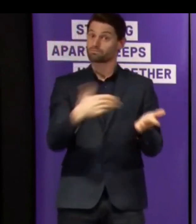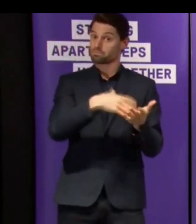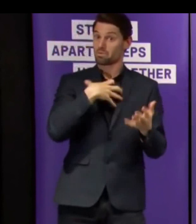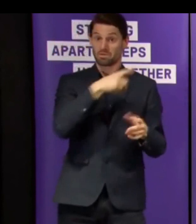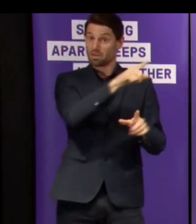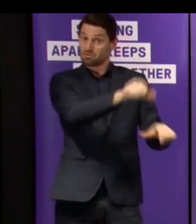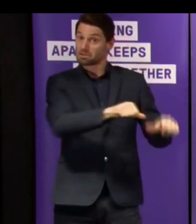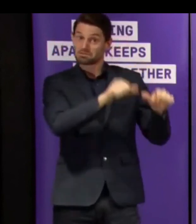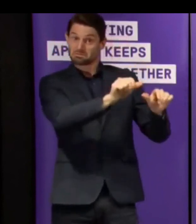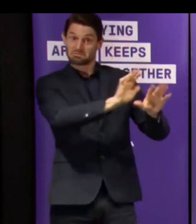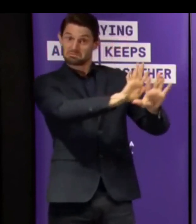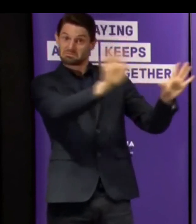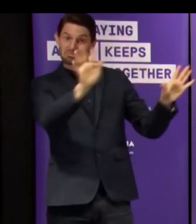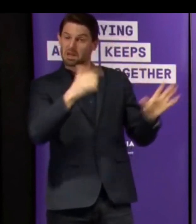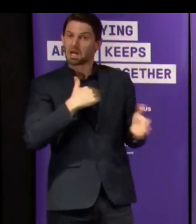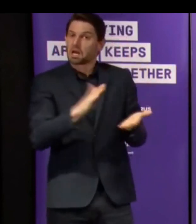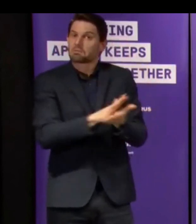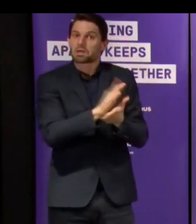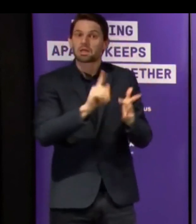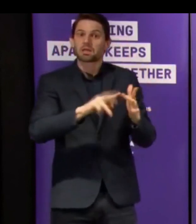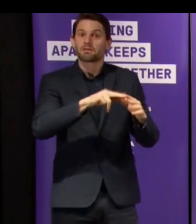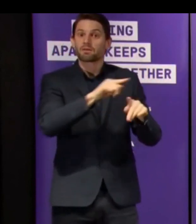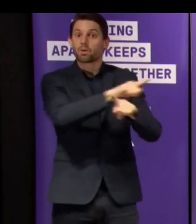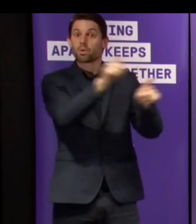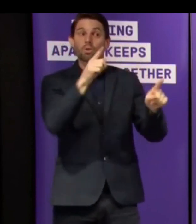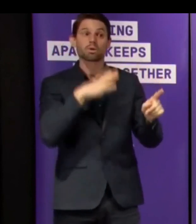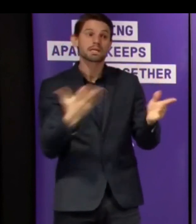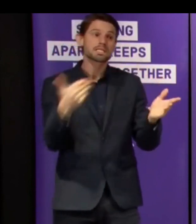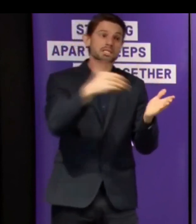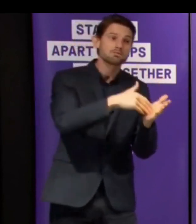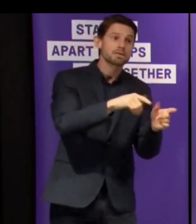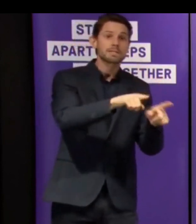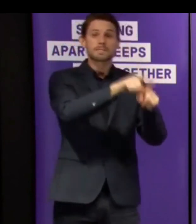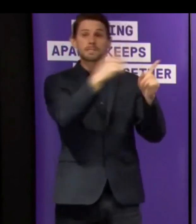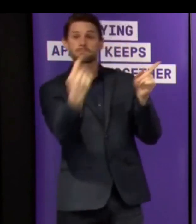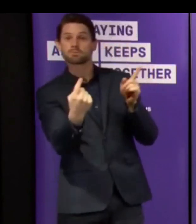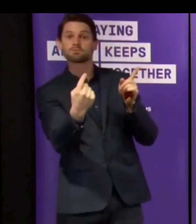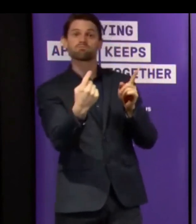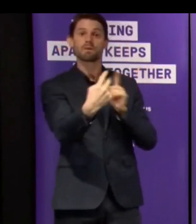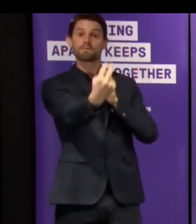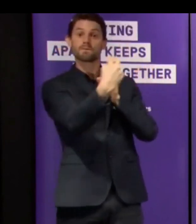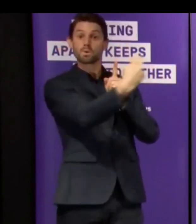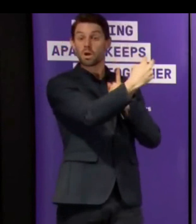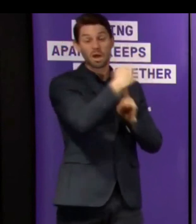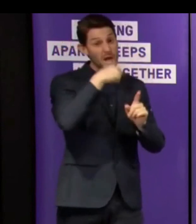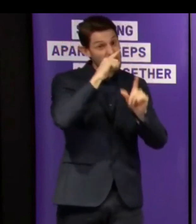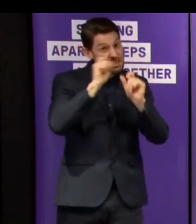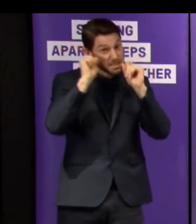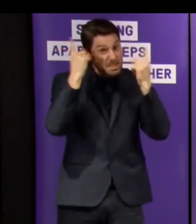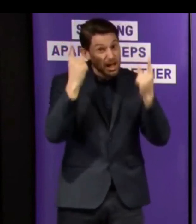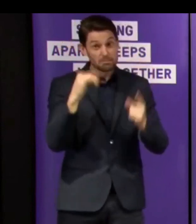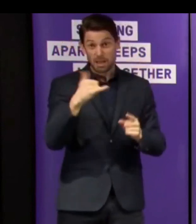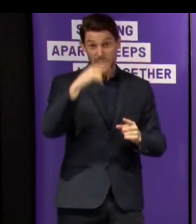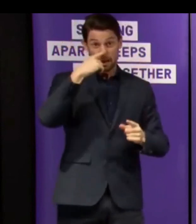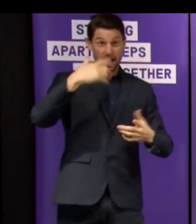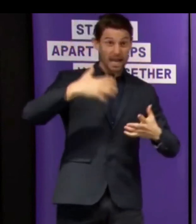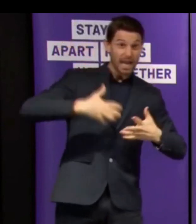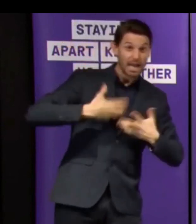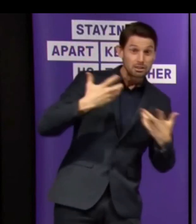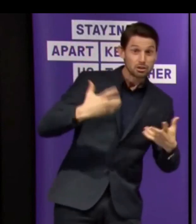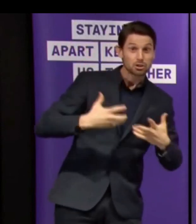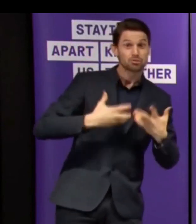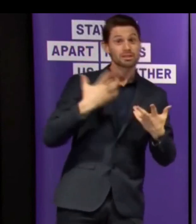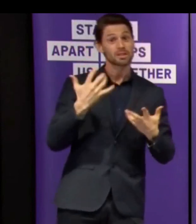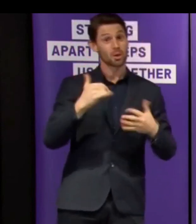that, nor am I critical of people who feel fatigued or feel angry about these things.